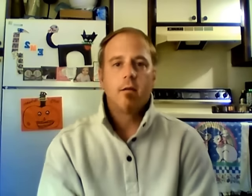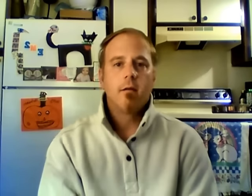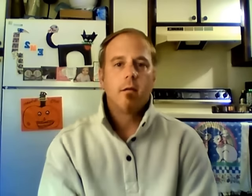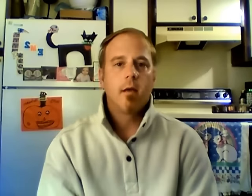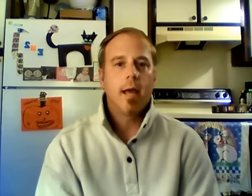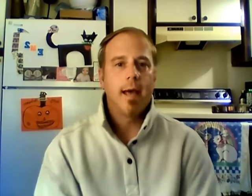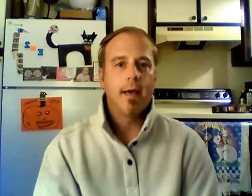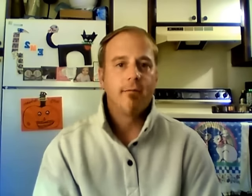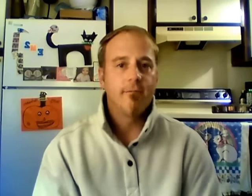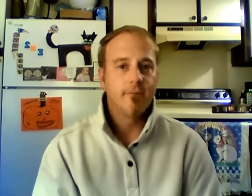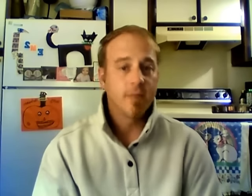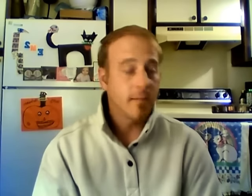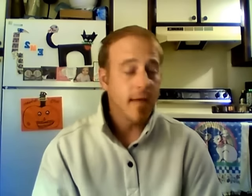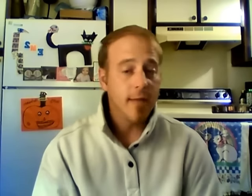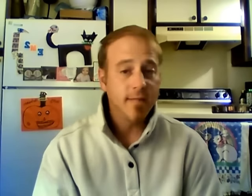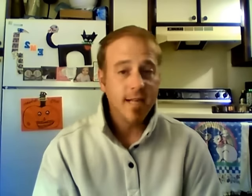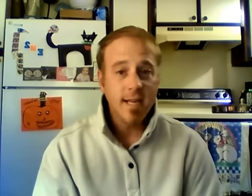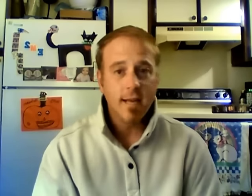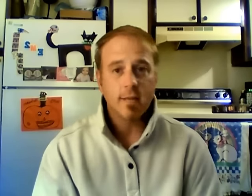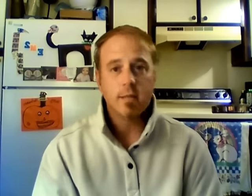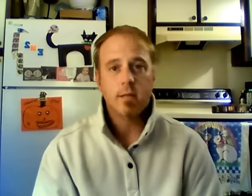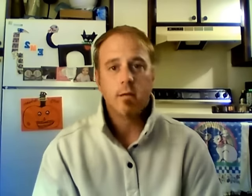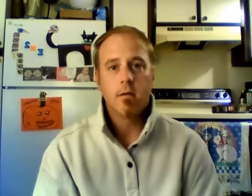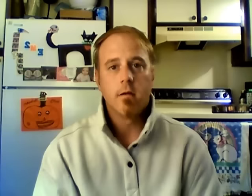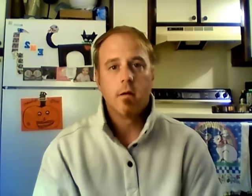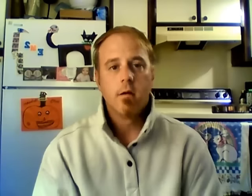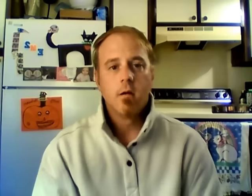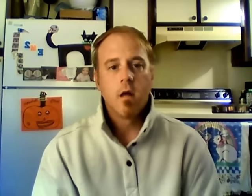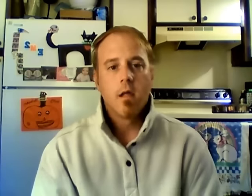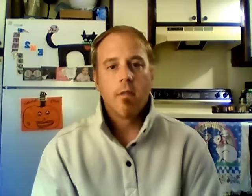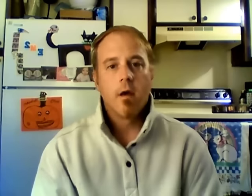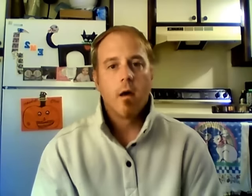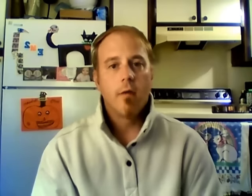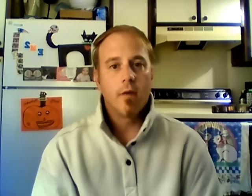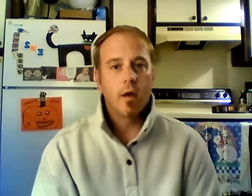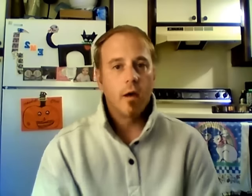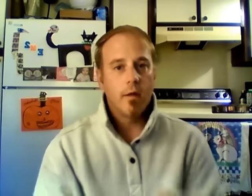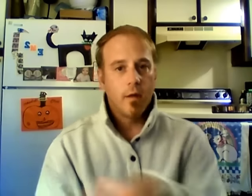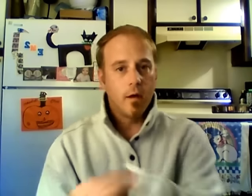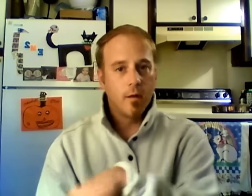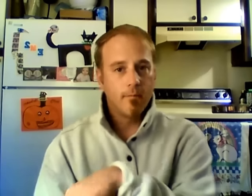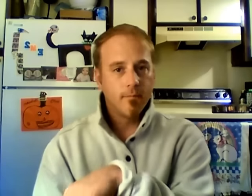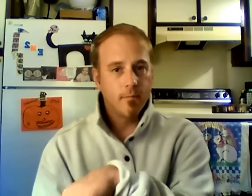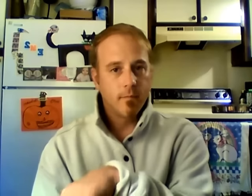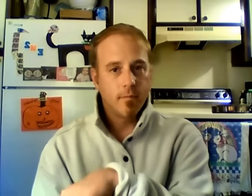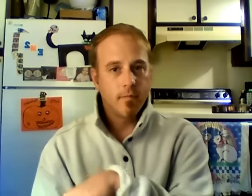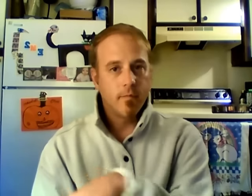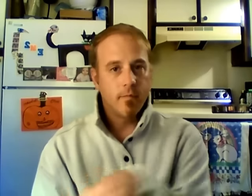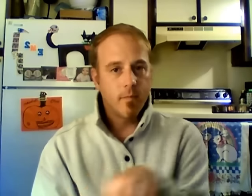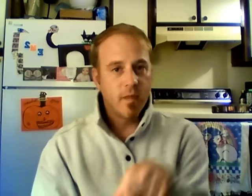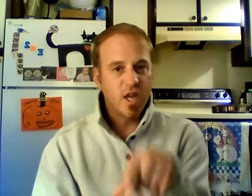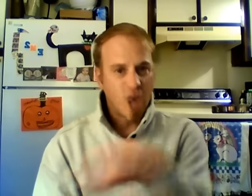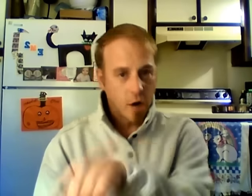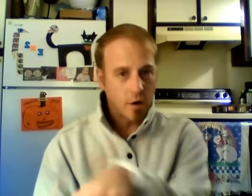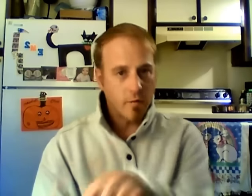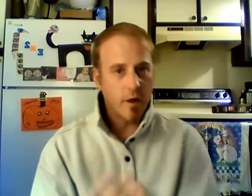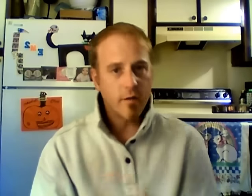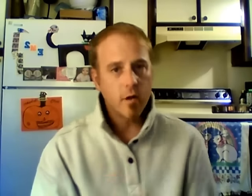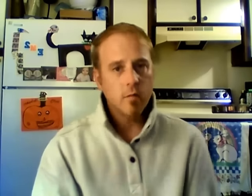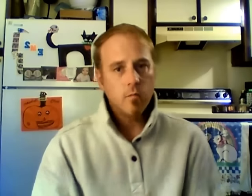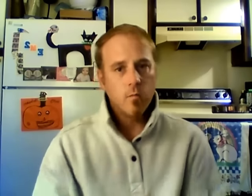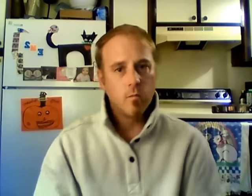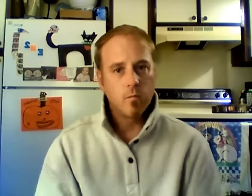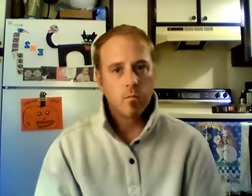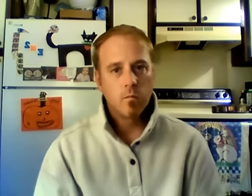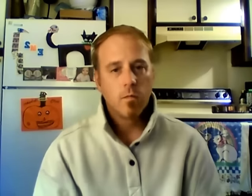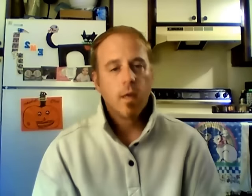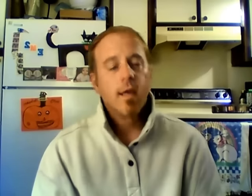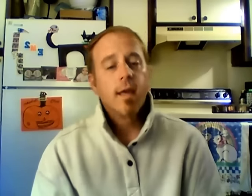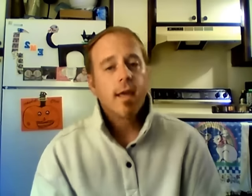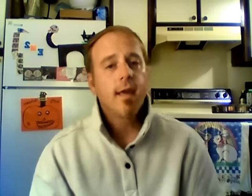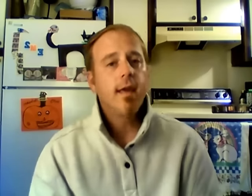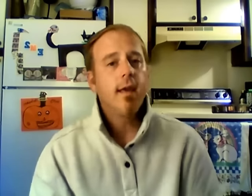And sometimes it is. The younger brother, he